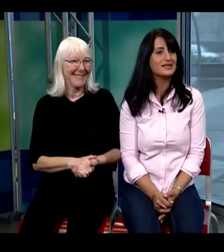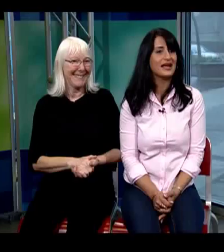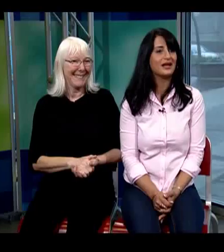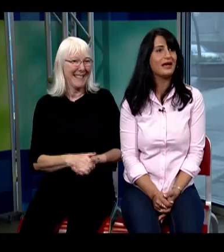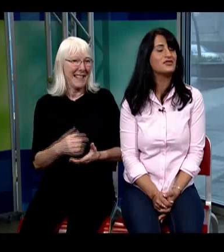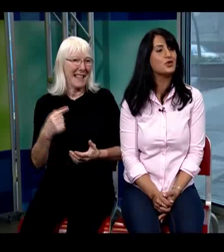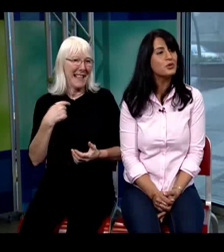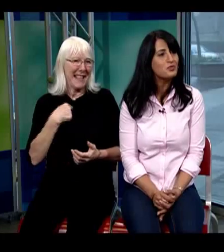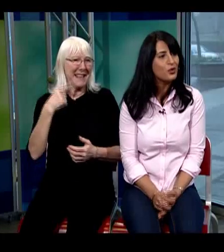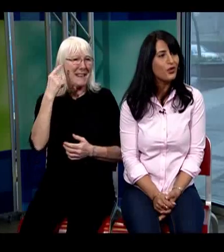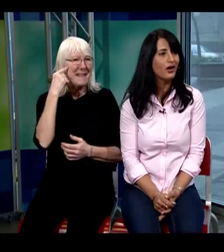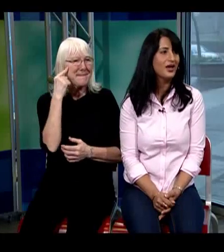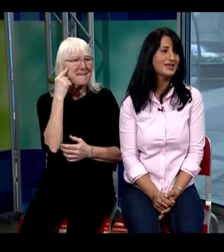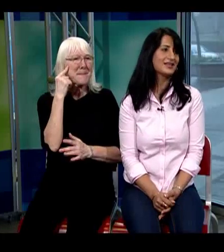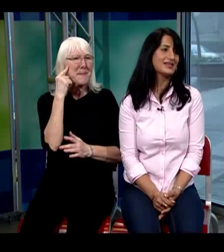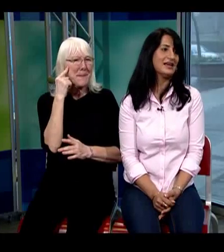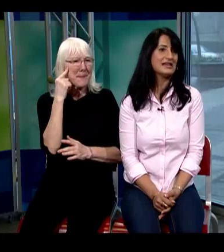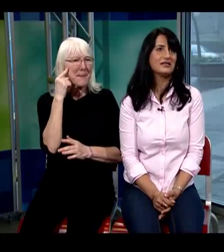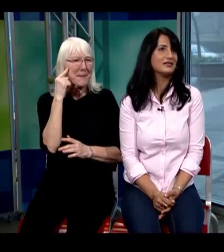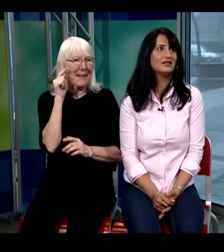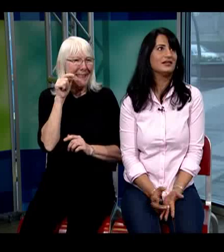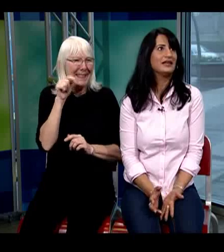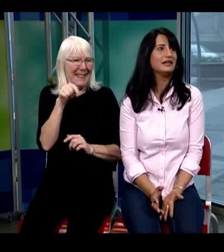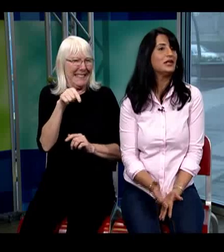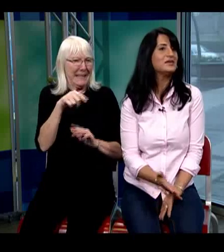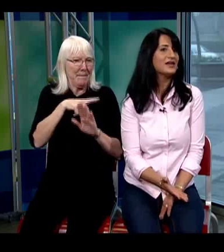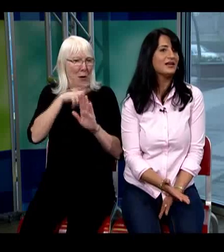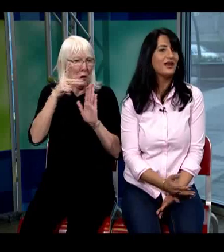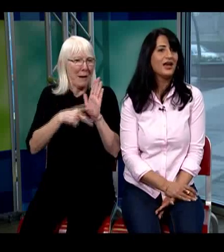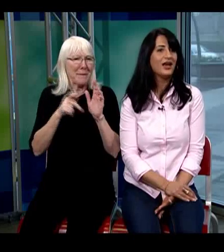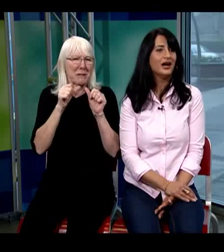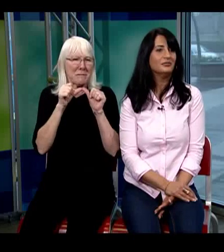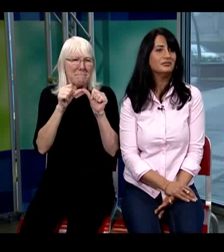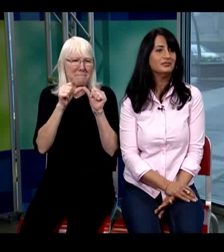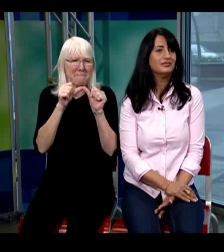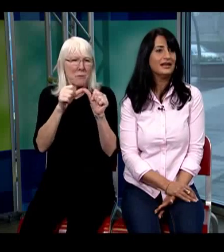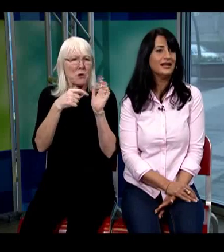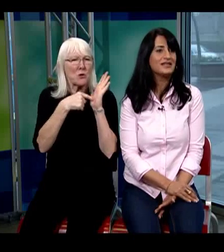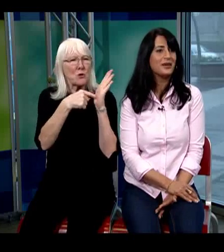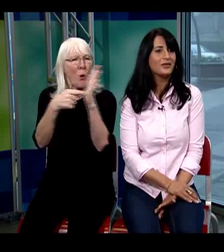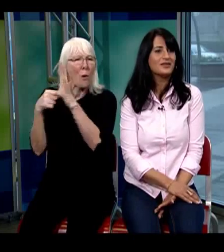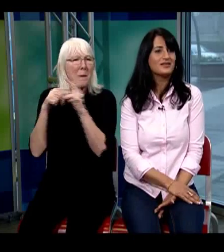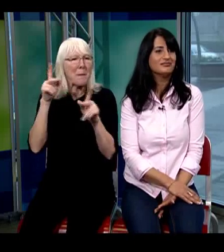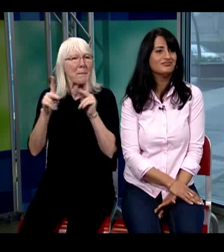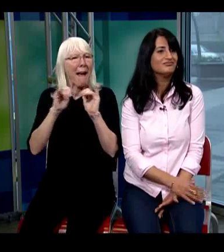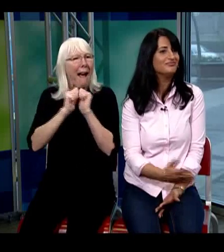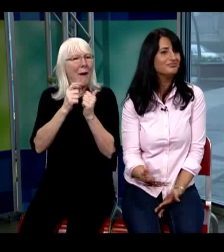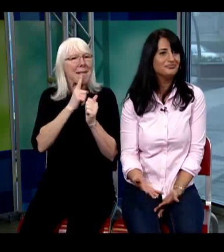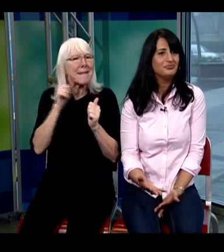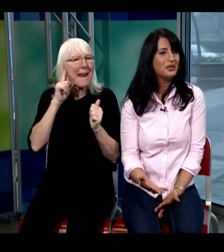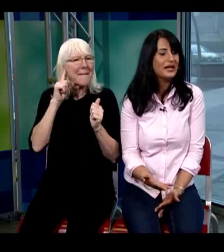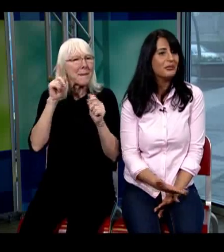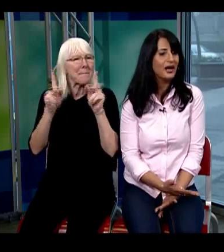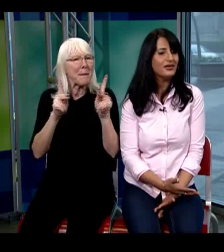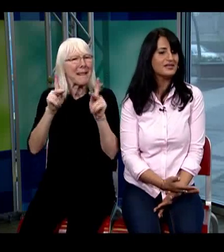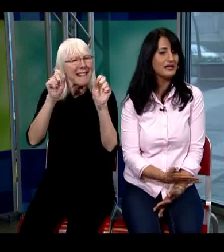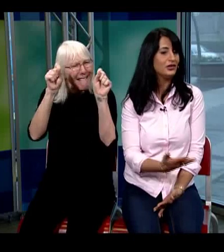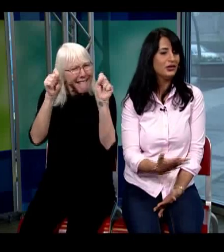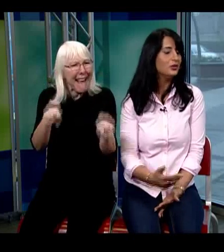and have so much more success and like like you said it's about breaking barriers and you